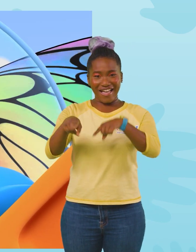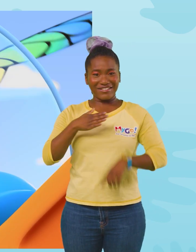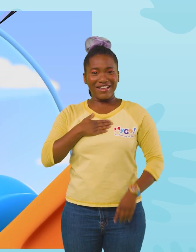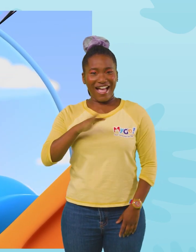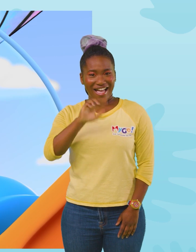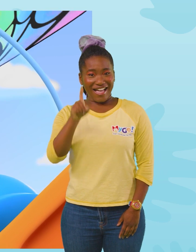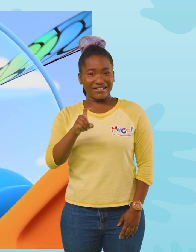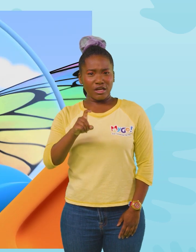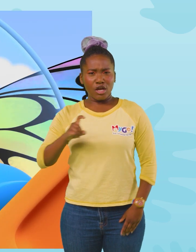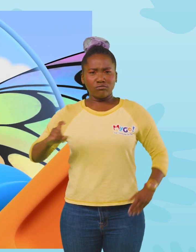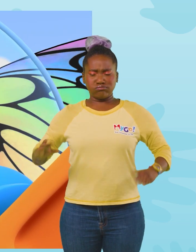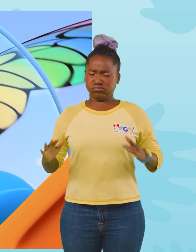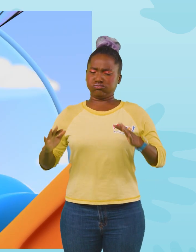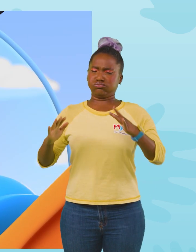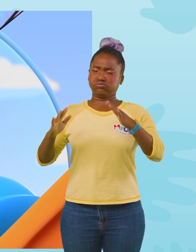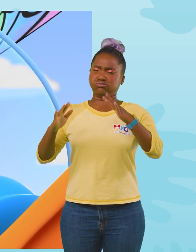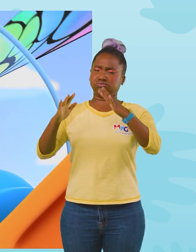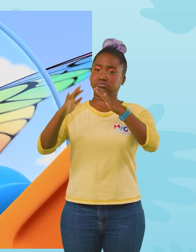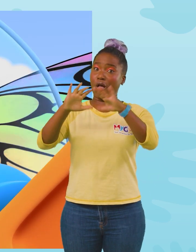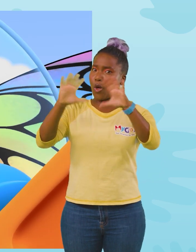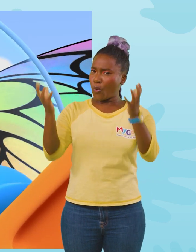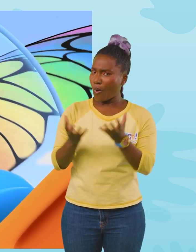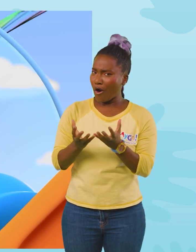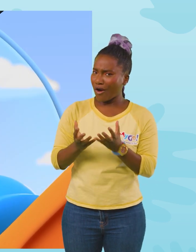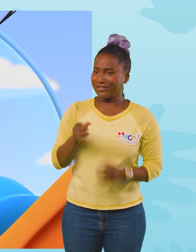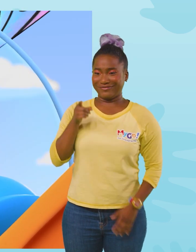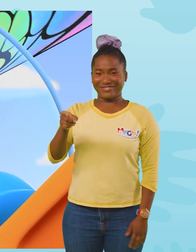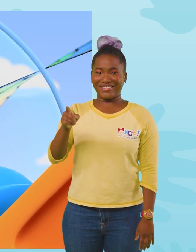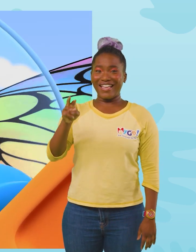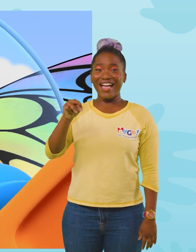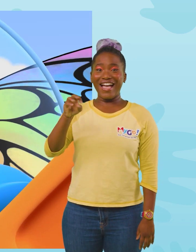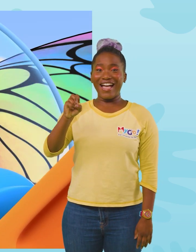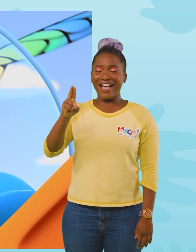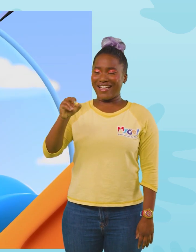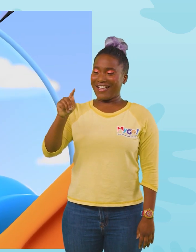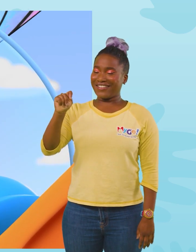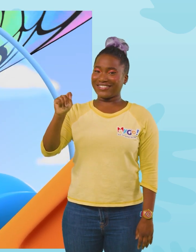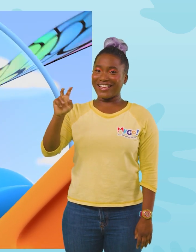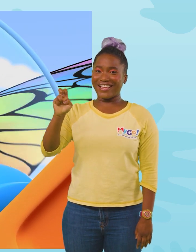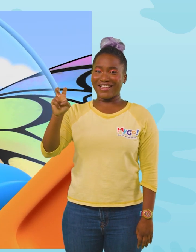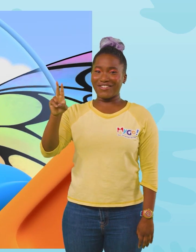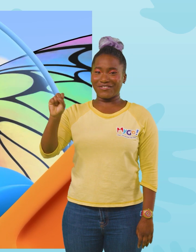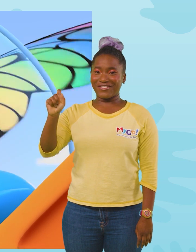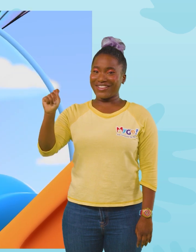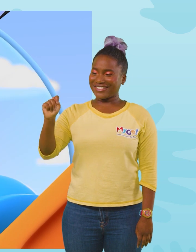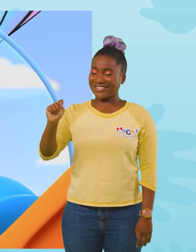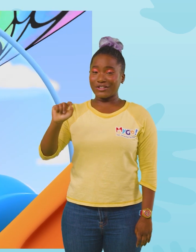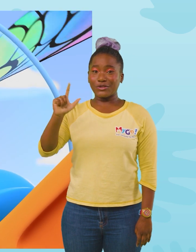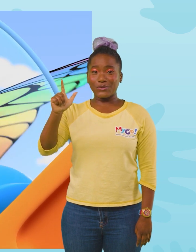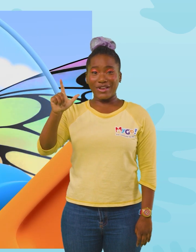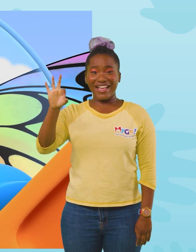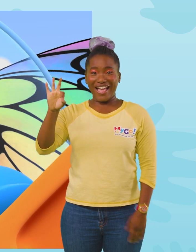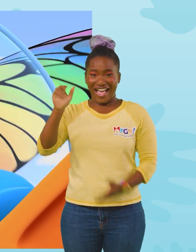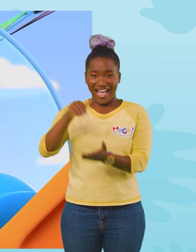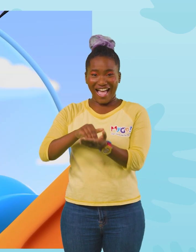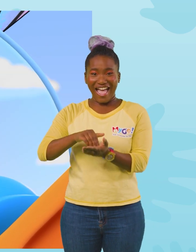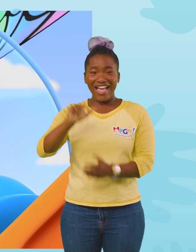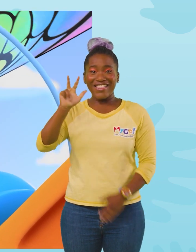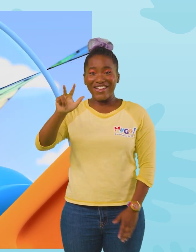tallest mountain in the world? It's Mount Everest! It's 29,035 feet tall!